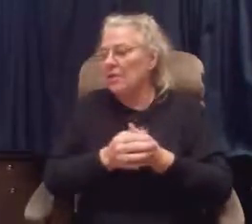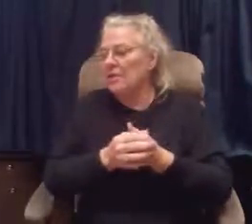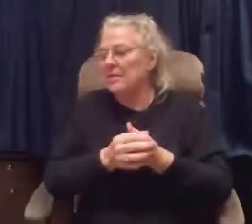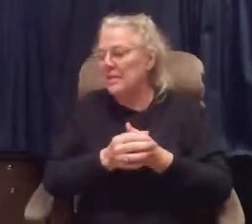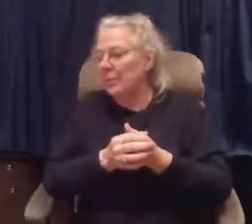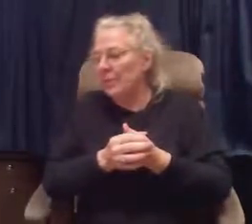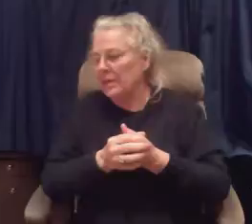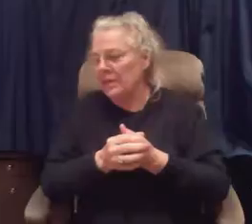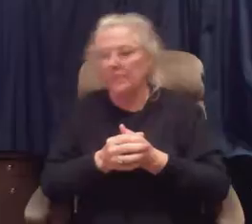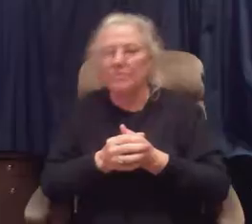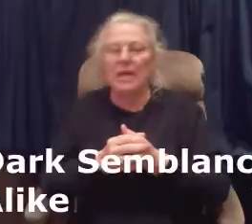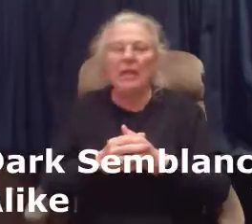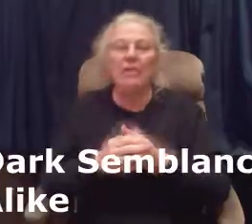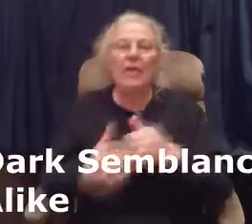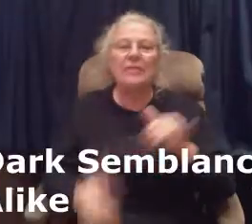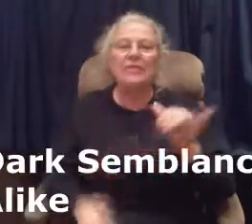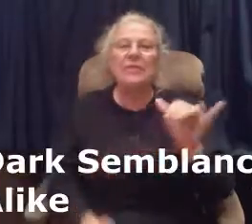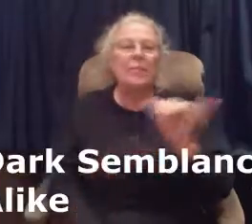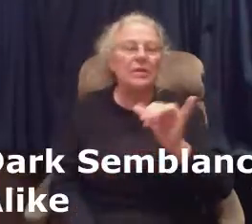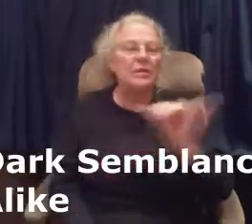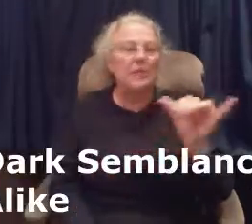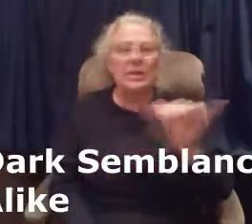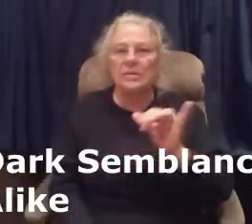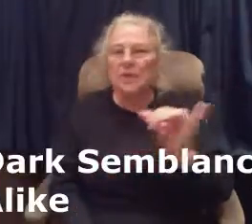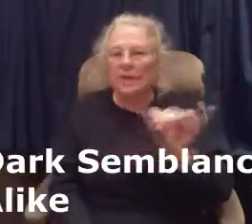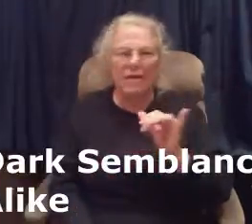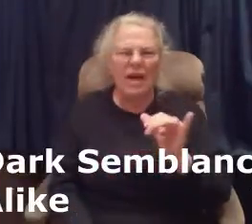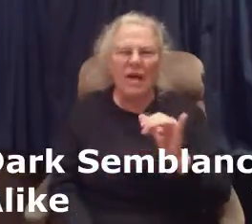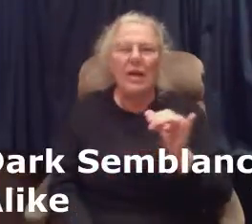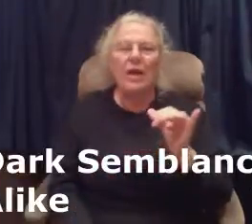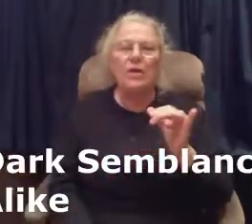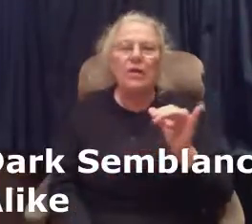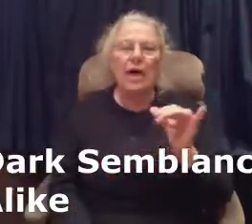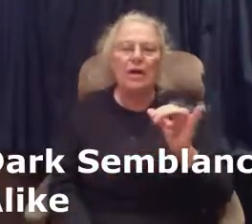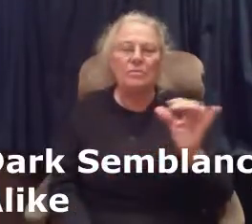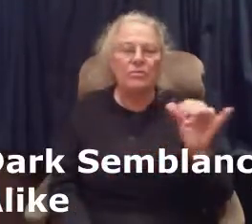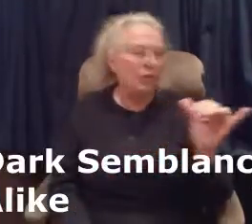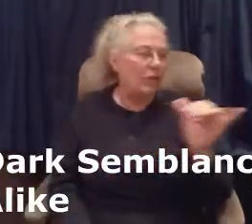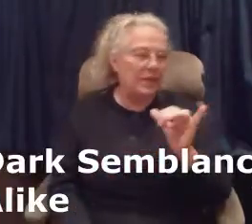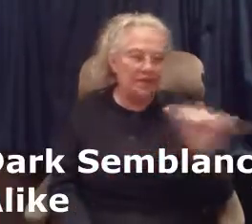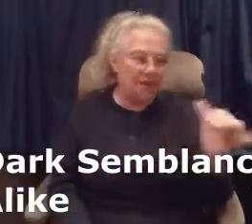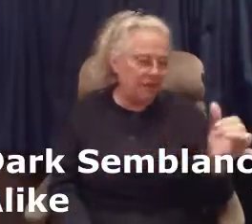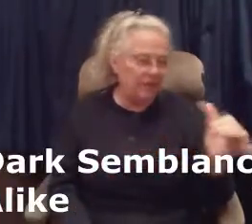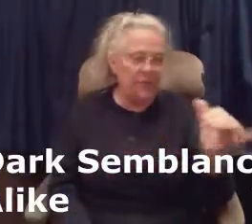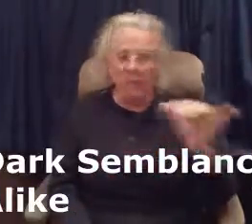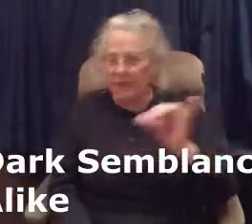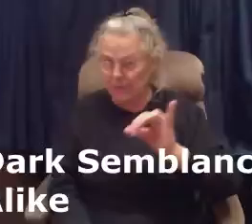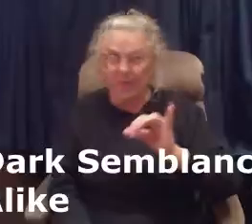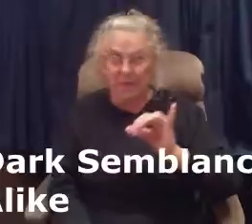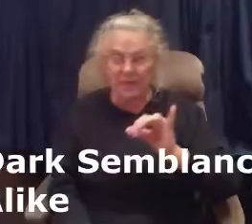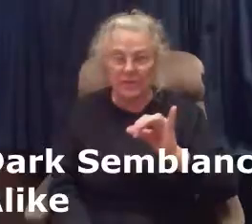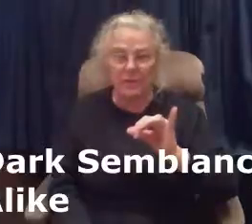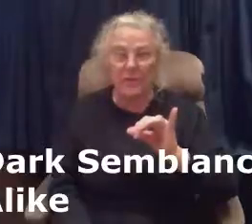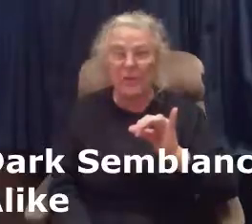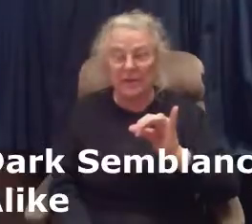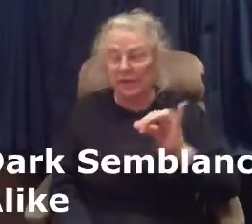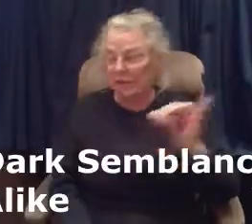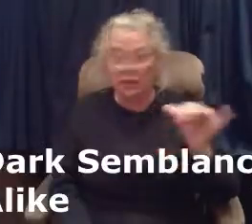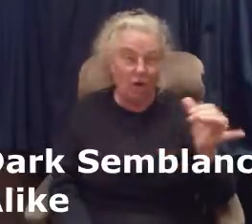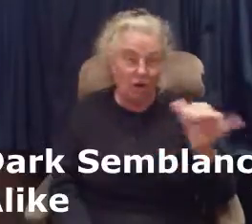Dark semblance. Now, that semblance means alike. So, it's like this one is like this one, but it's a dark